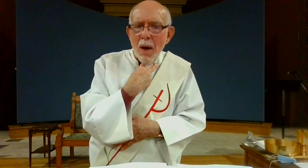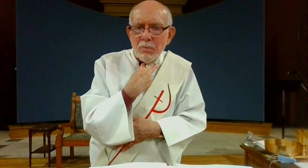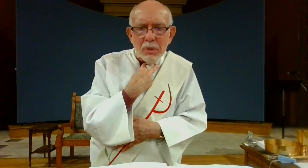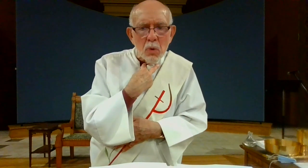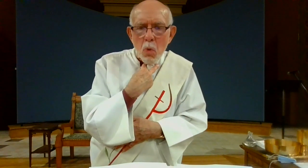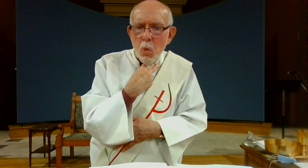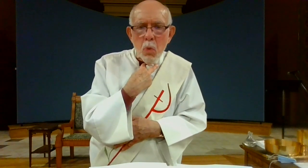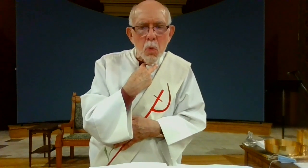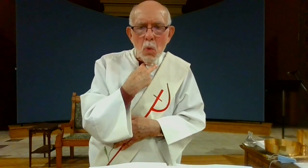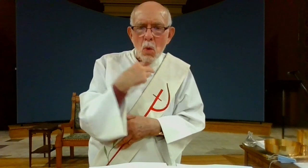we're not trapped here